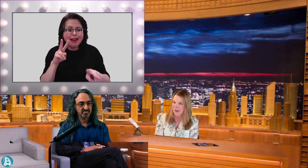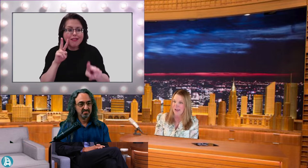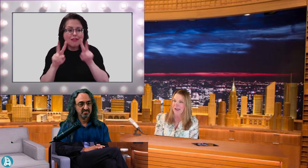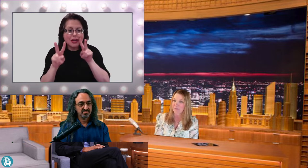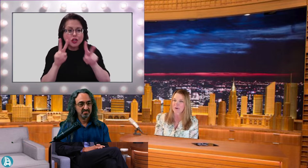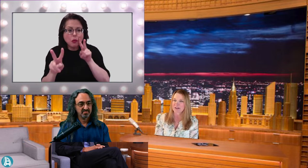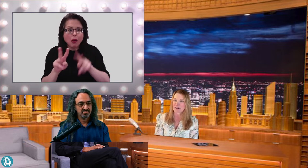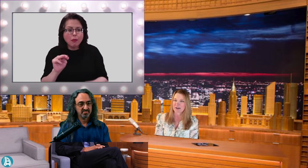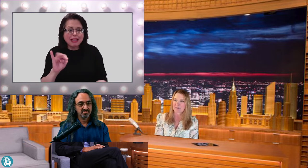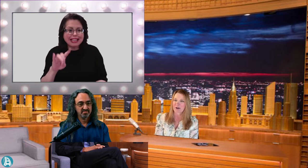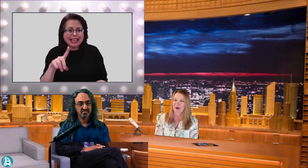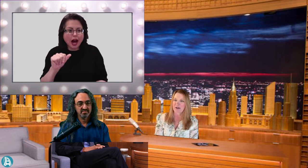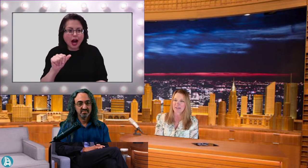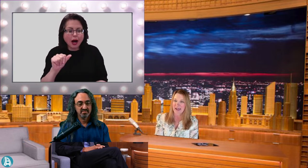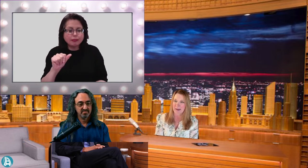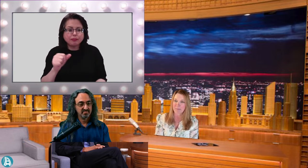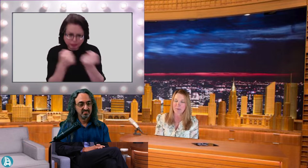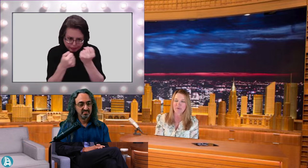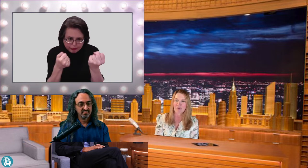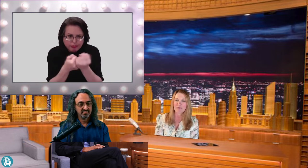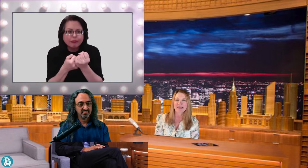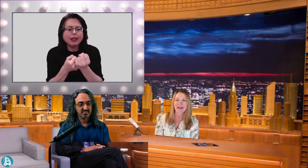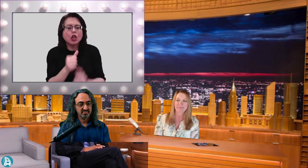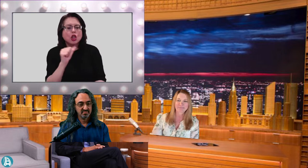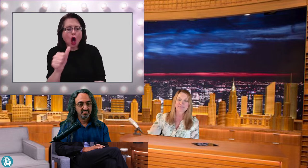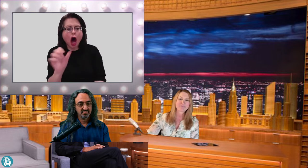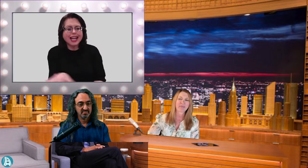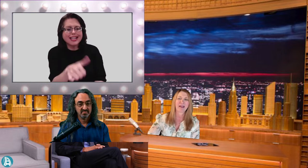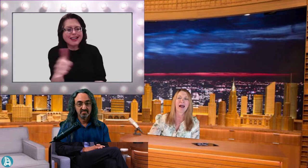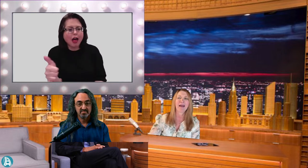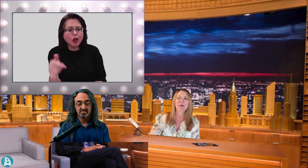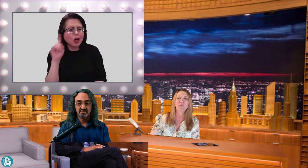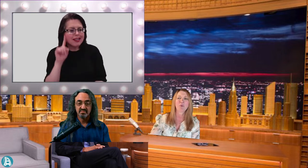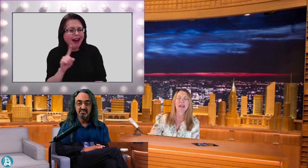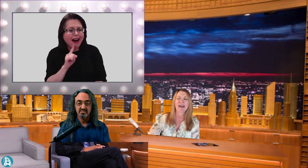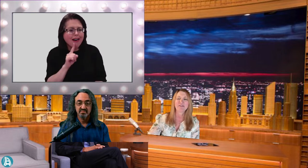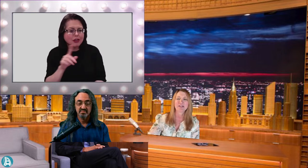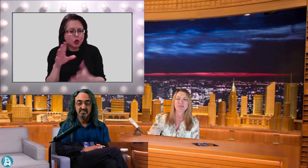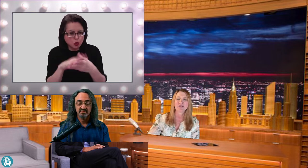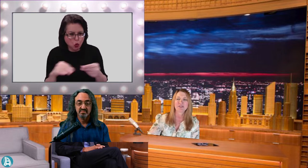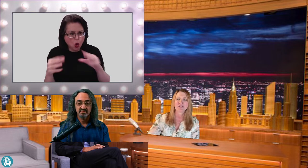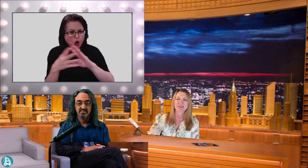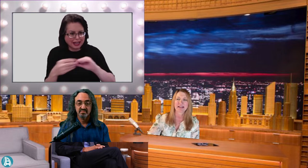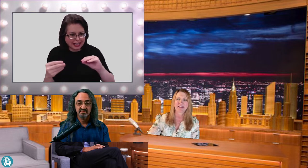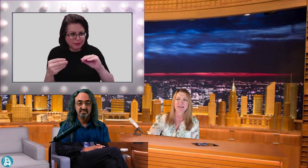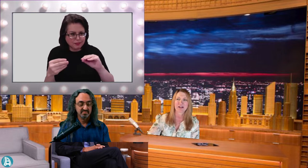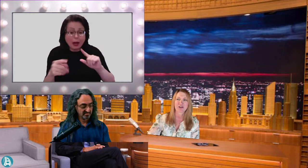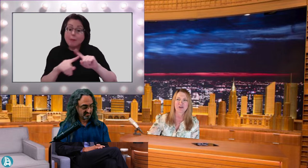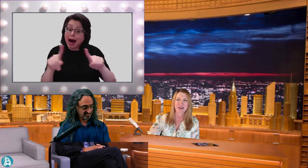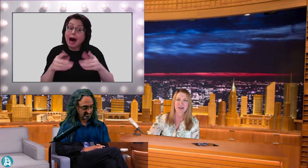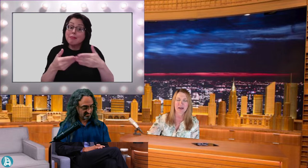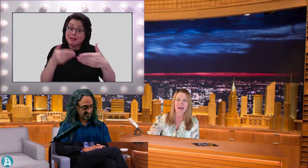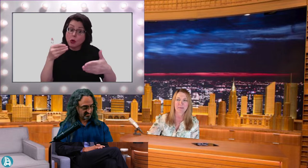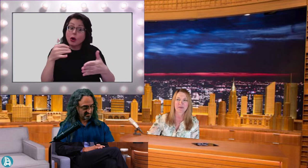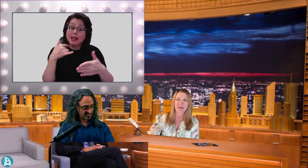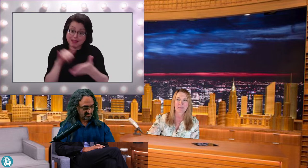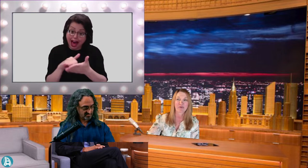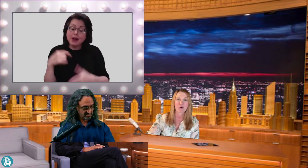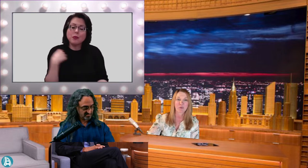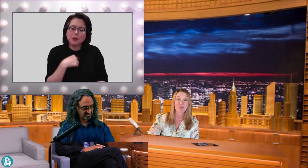And, we're going to talk about all of that. But, before that, we have to introduce Dan Cook. And, before we